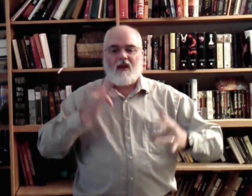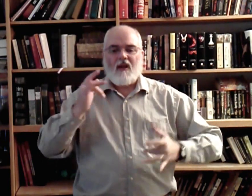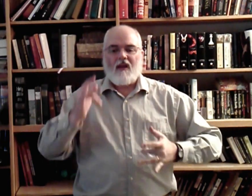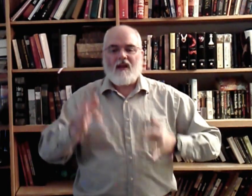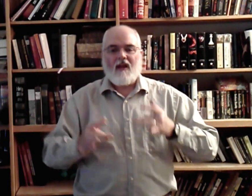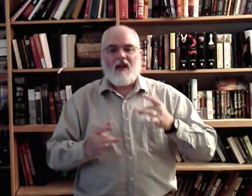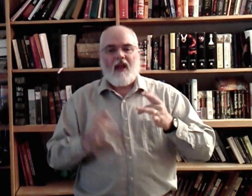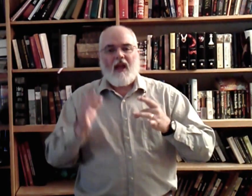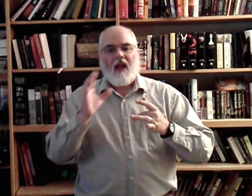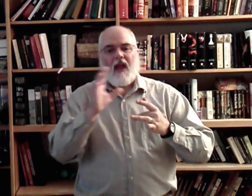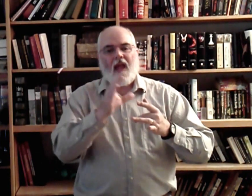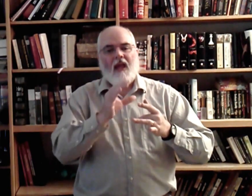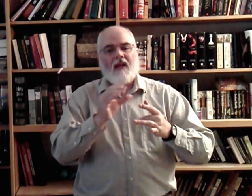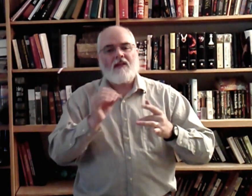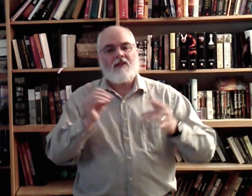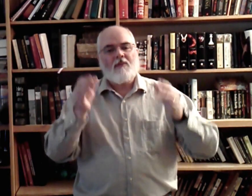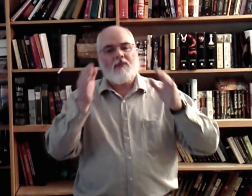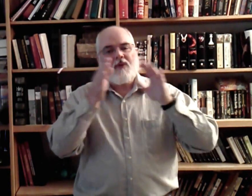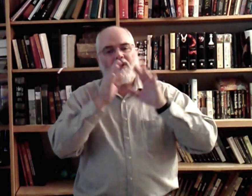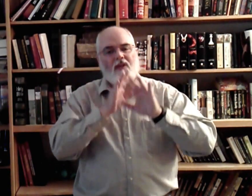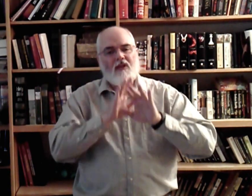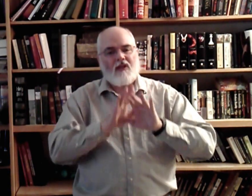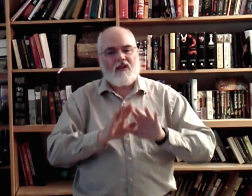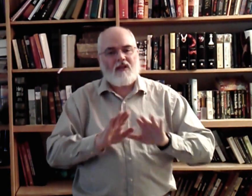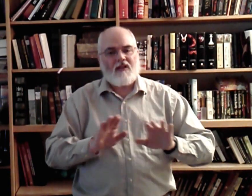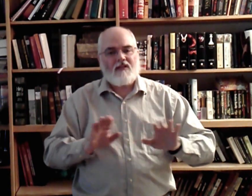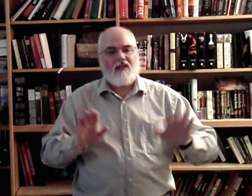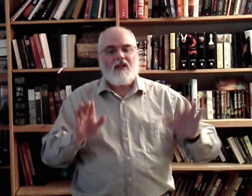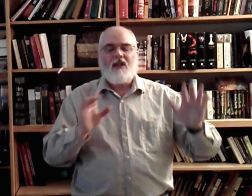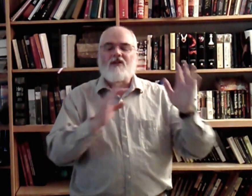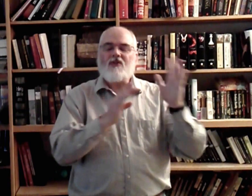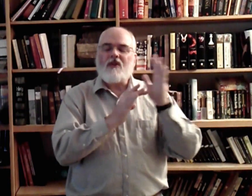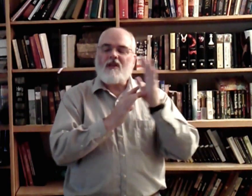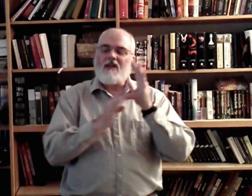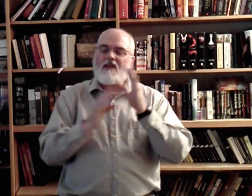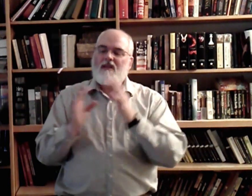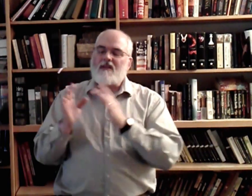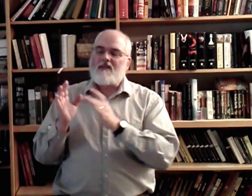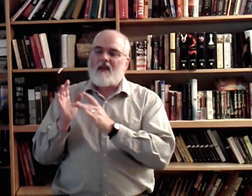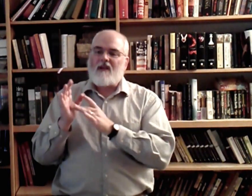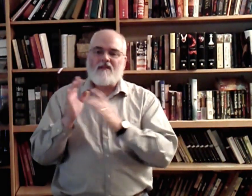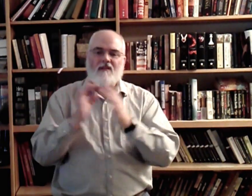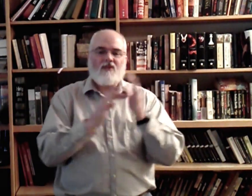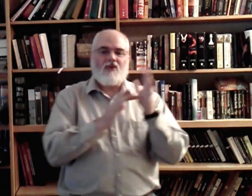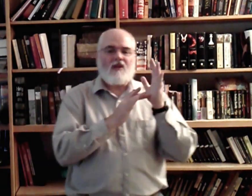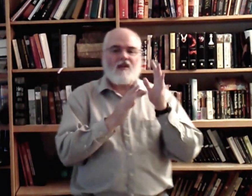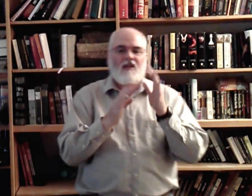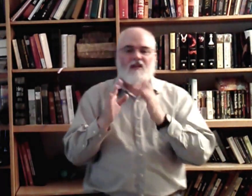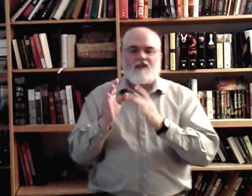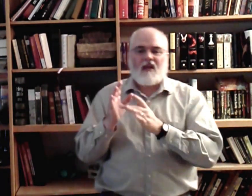and peace. Jesus, Jesus,